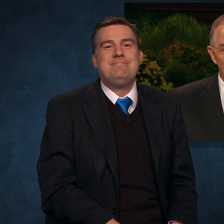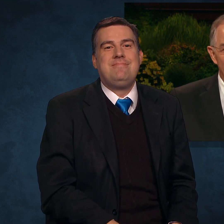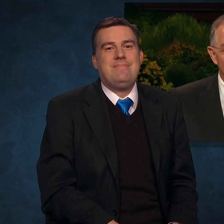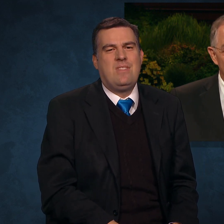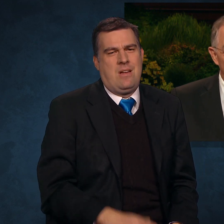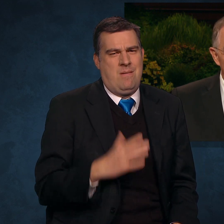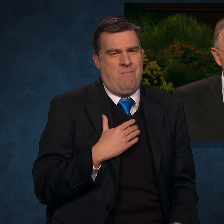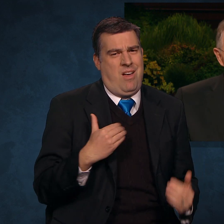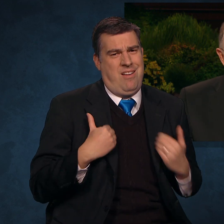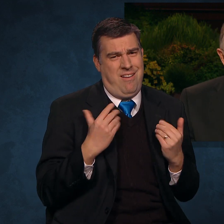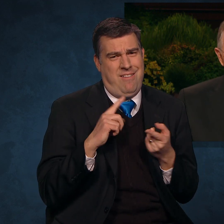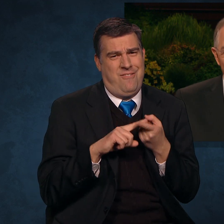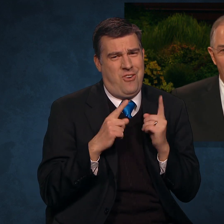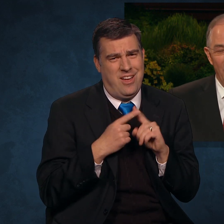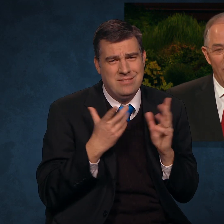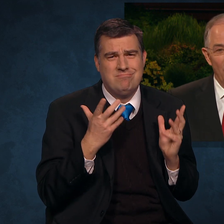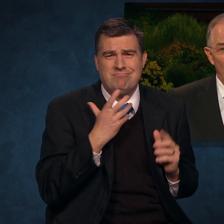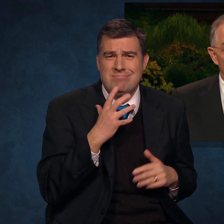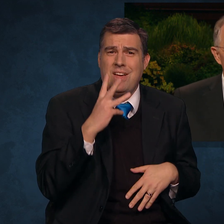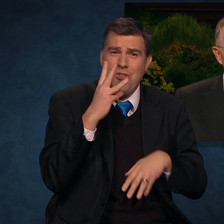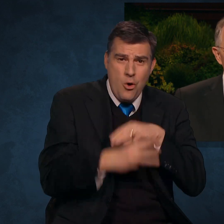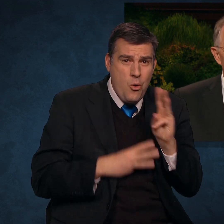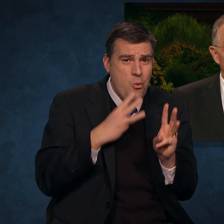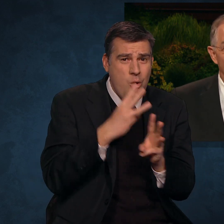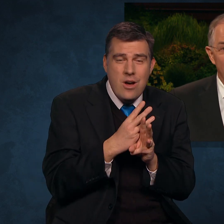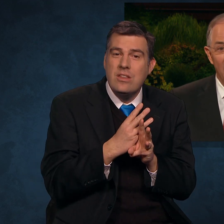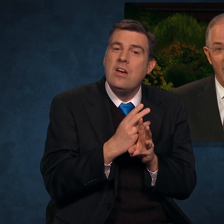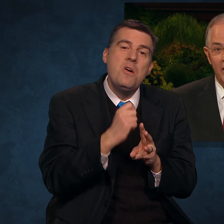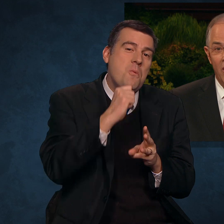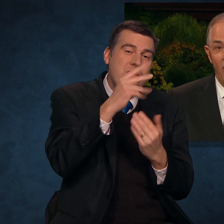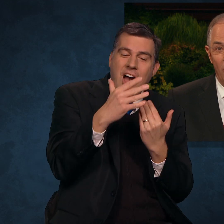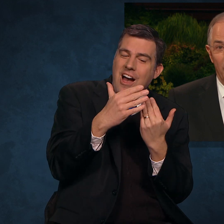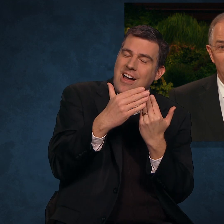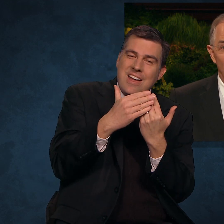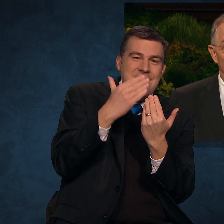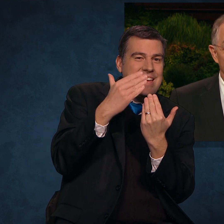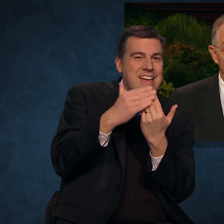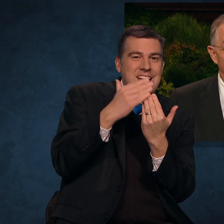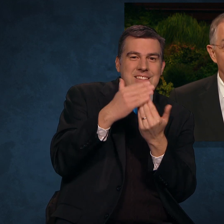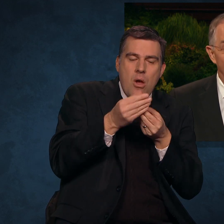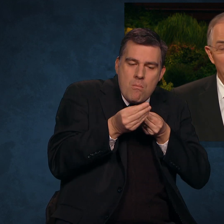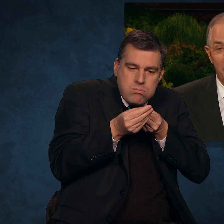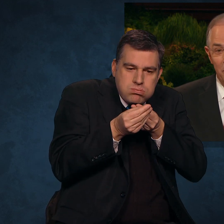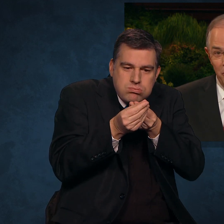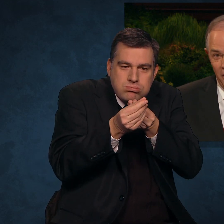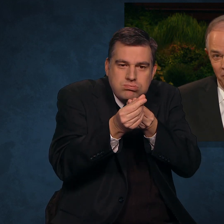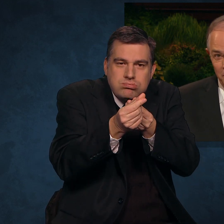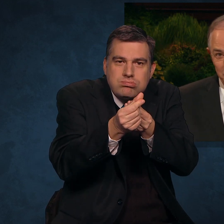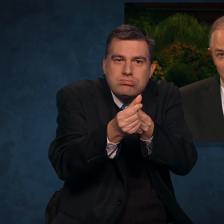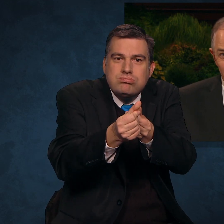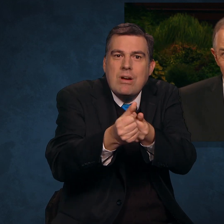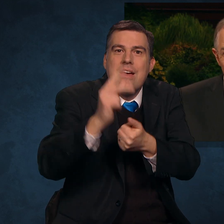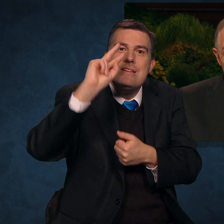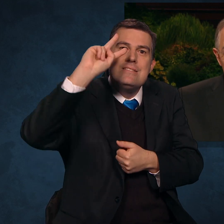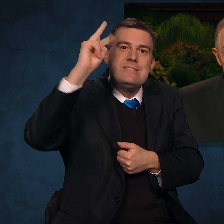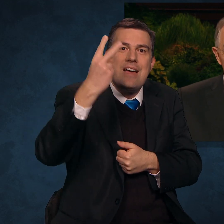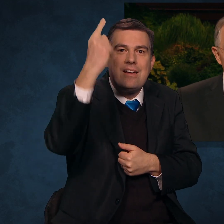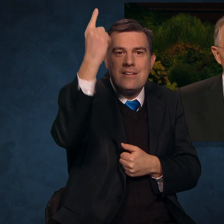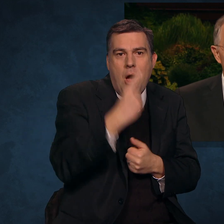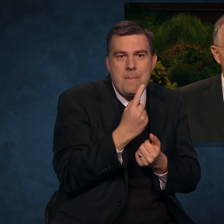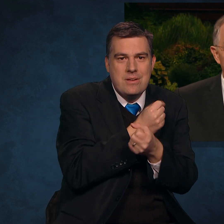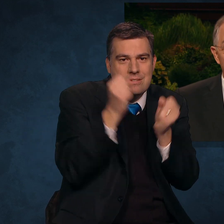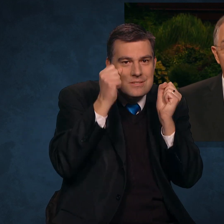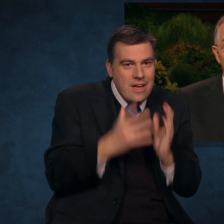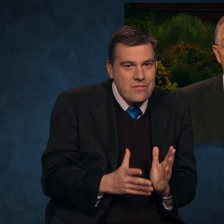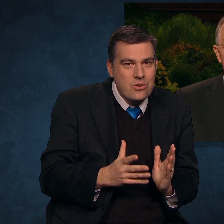My young friends, the world will not glide calmly toward the Second Coming of the Savior. The